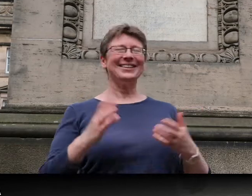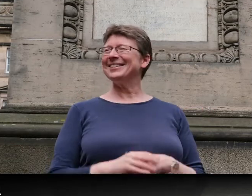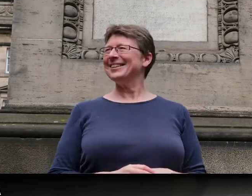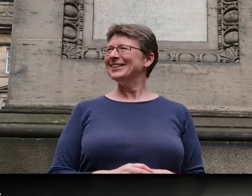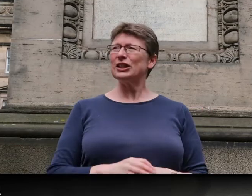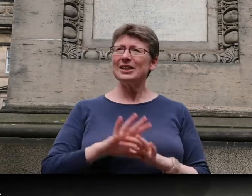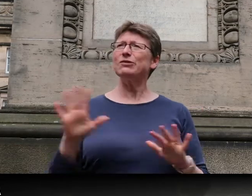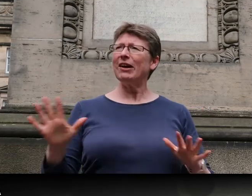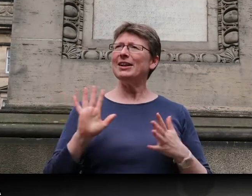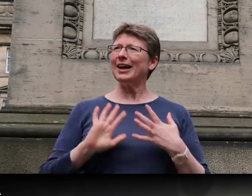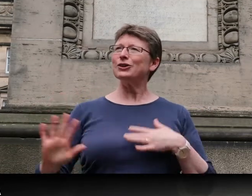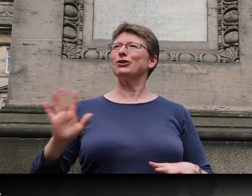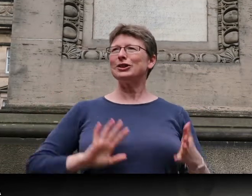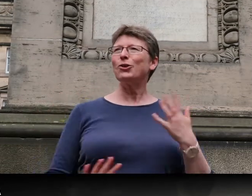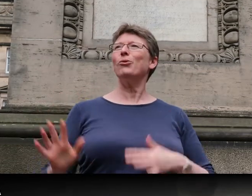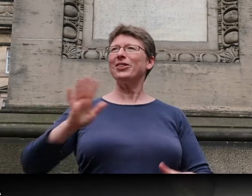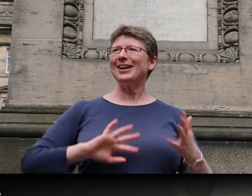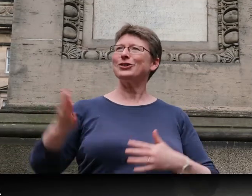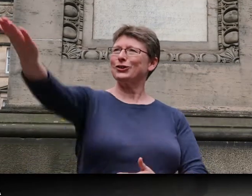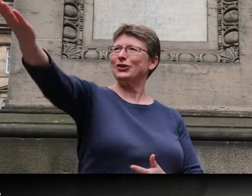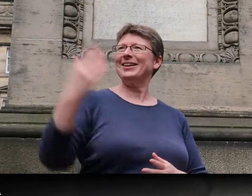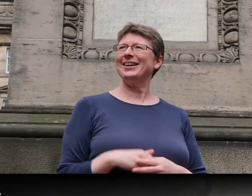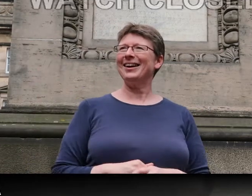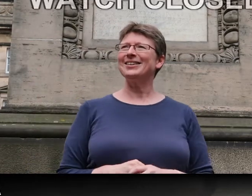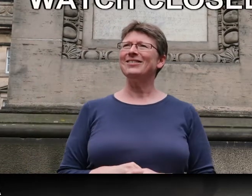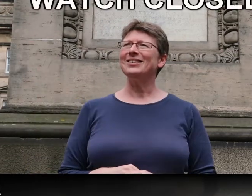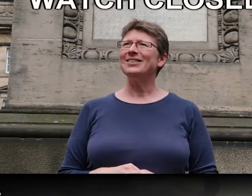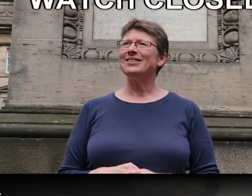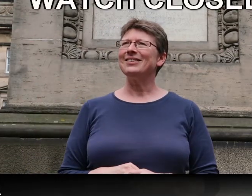it. How you say watch? Just, very natural. Just go with the natural, sorry. What about watch closely?